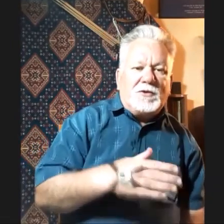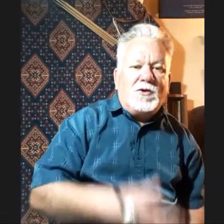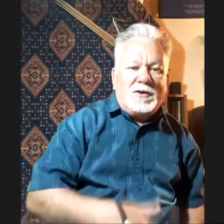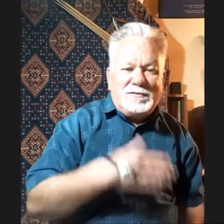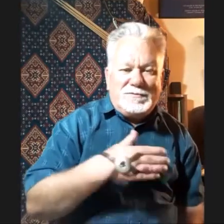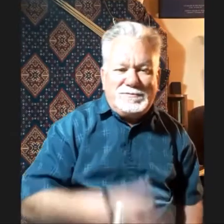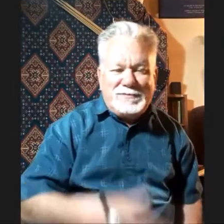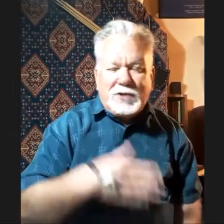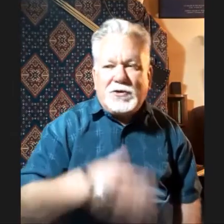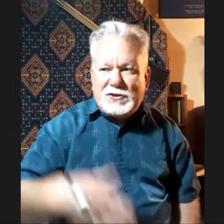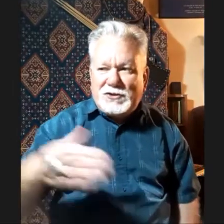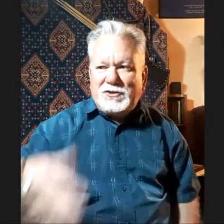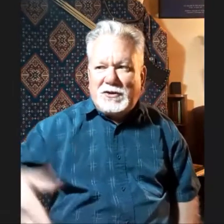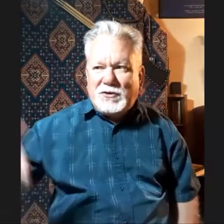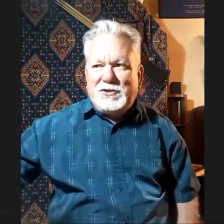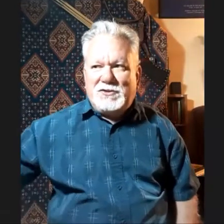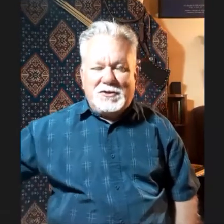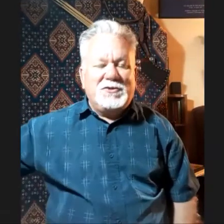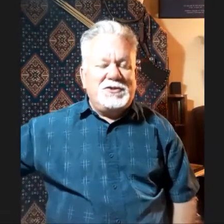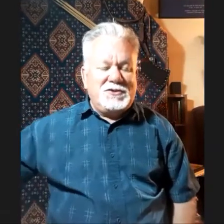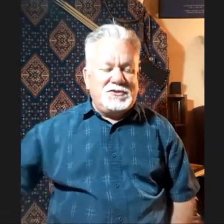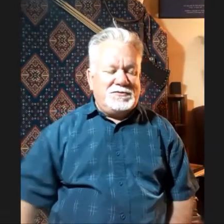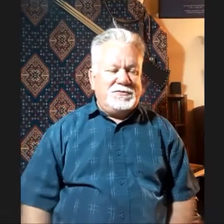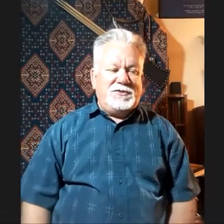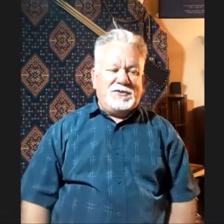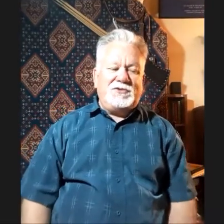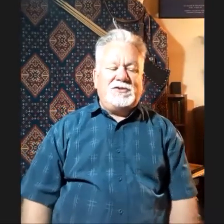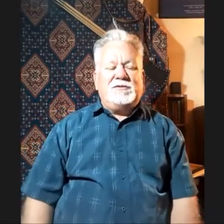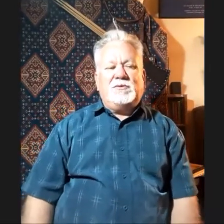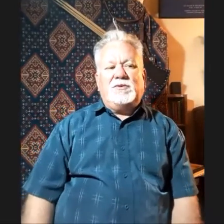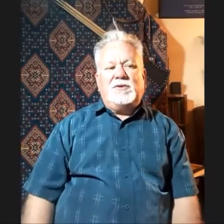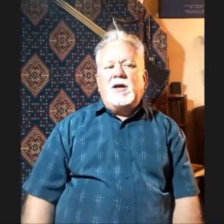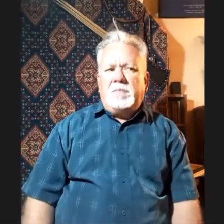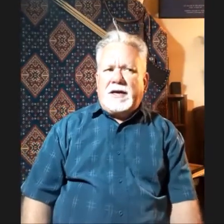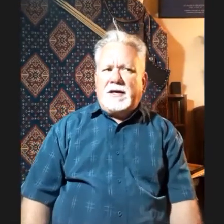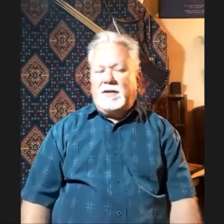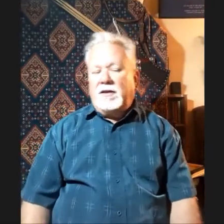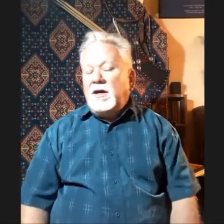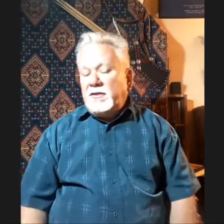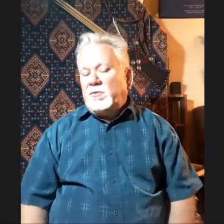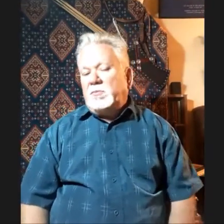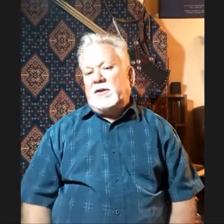got accretions and accretions and accretions for centuries afterwards. This would be